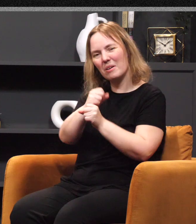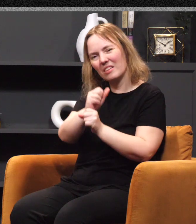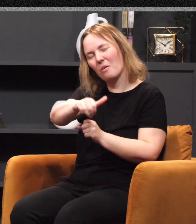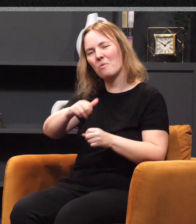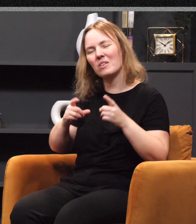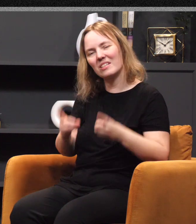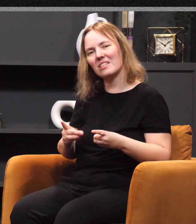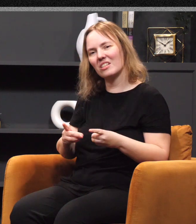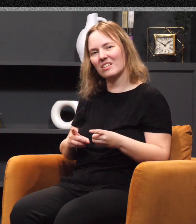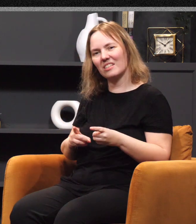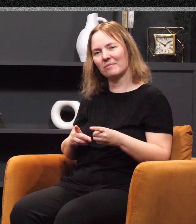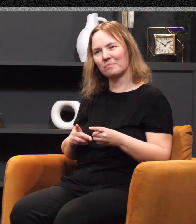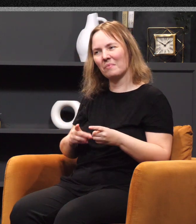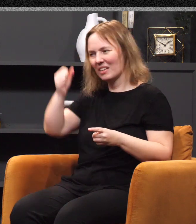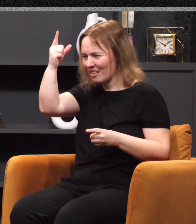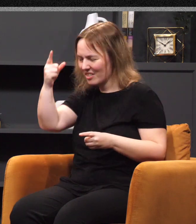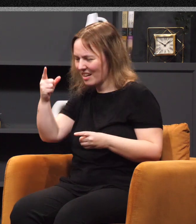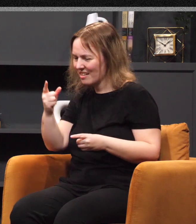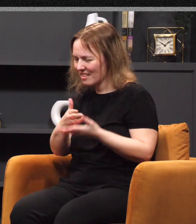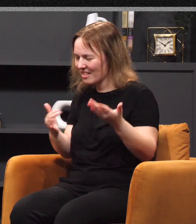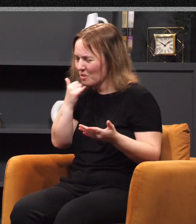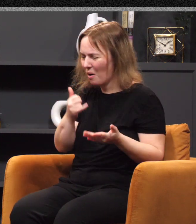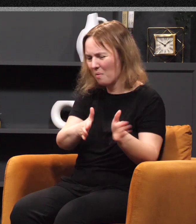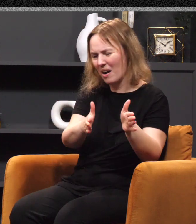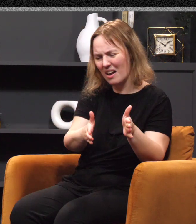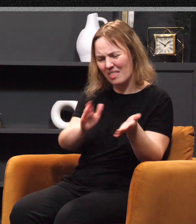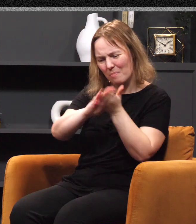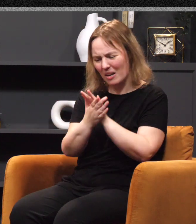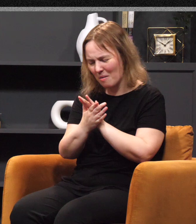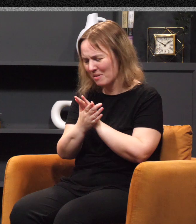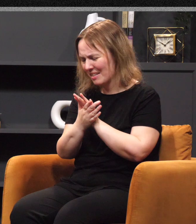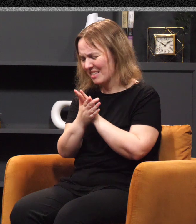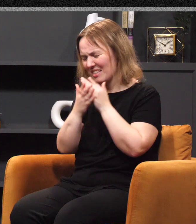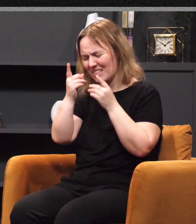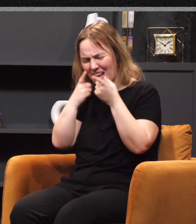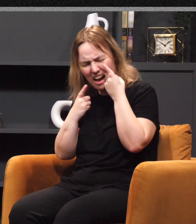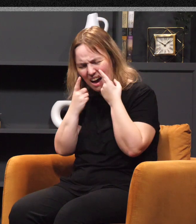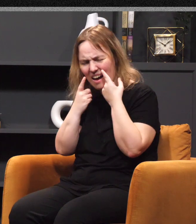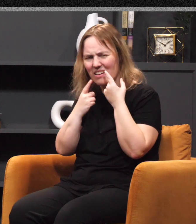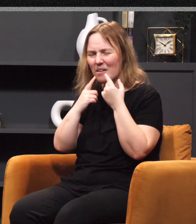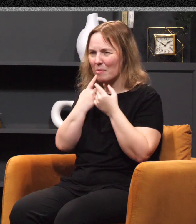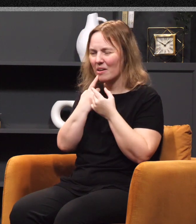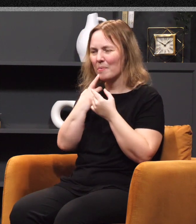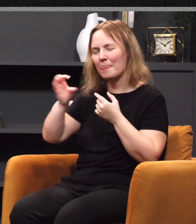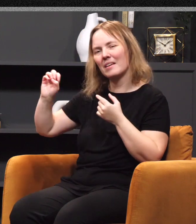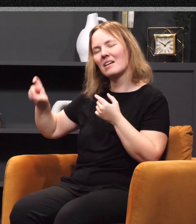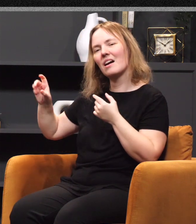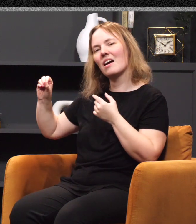themselves to interpret things the wrong way, and they just become sad. become bitter. In Exodus chapter 15, there's